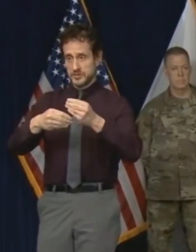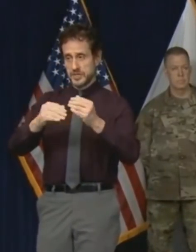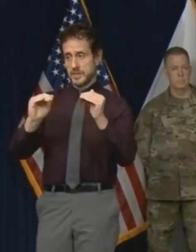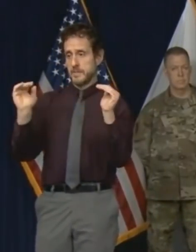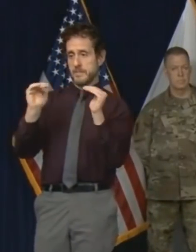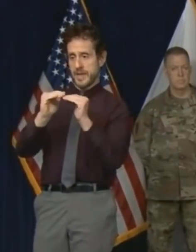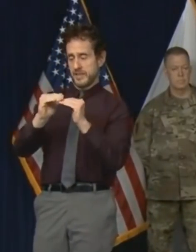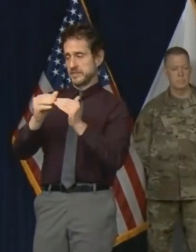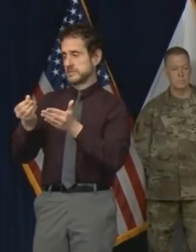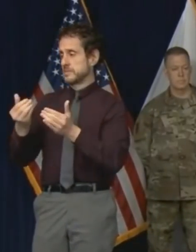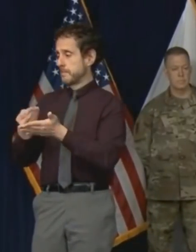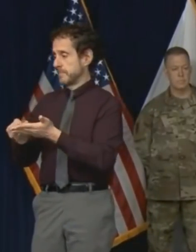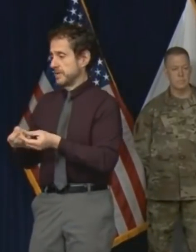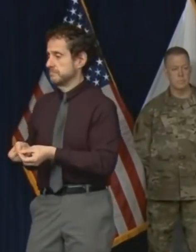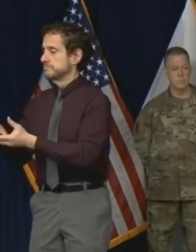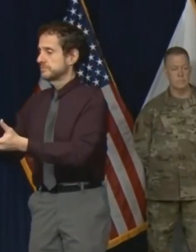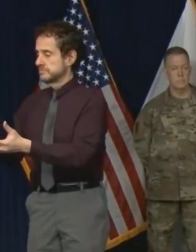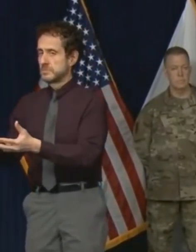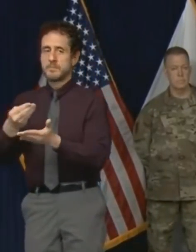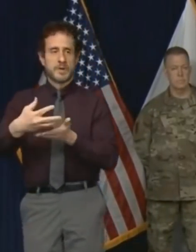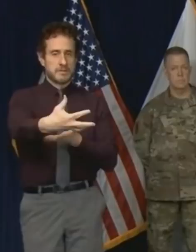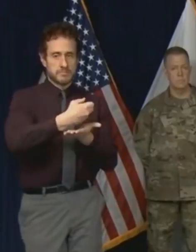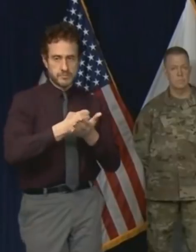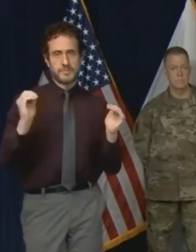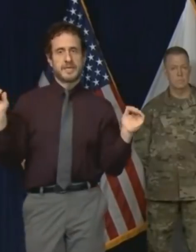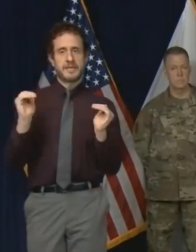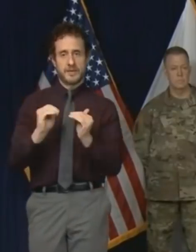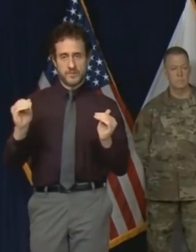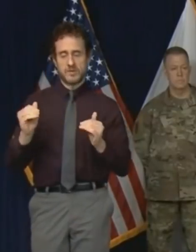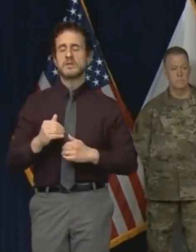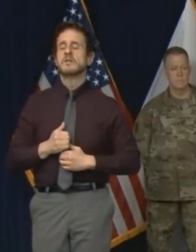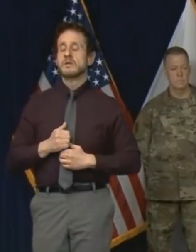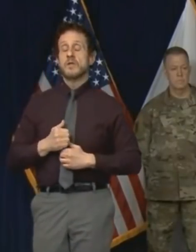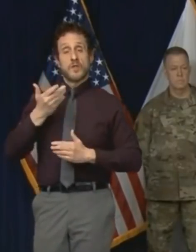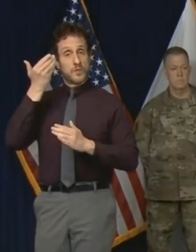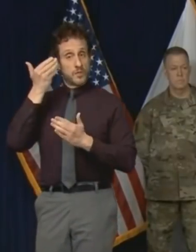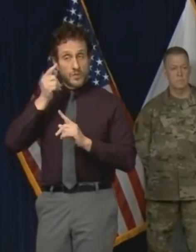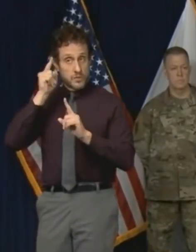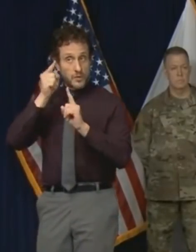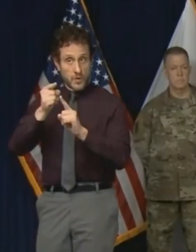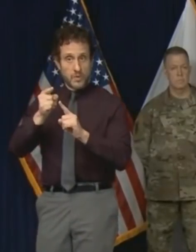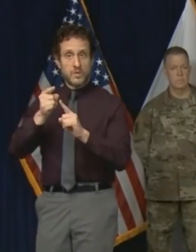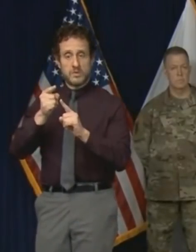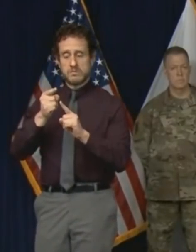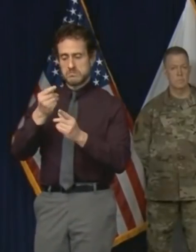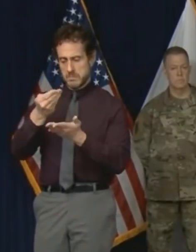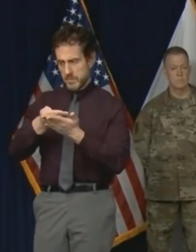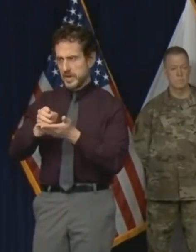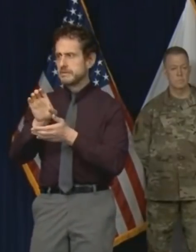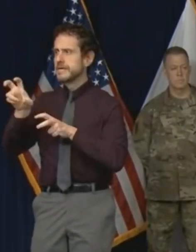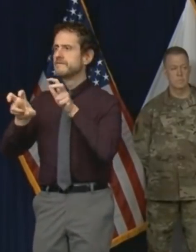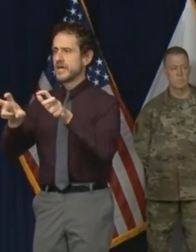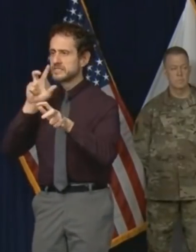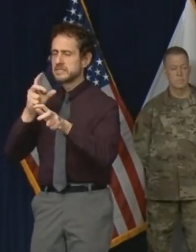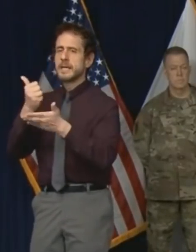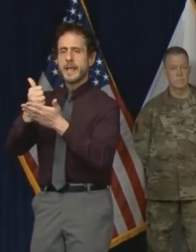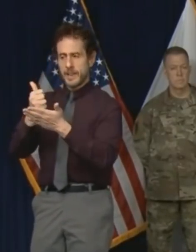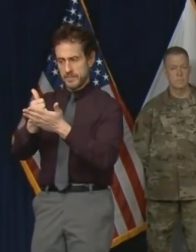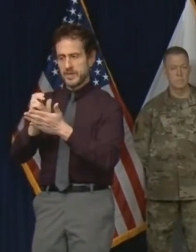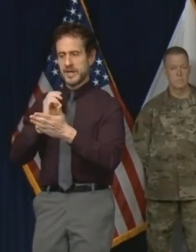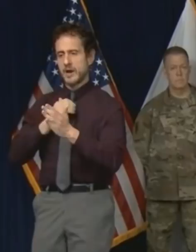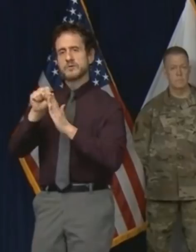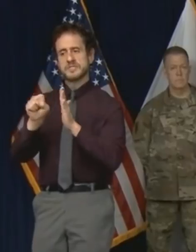A budget that invested in our long-term strengths that will lead to our future economic growth. Schools, job